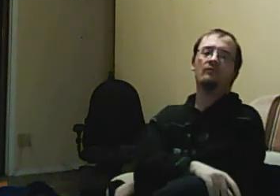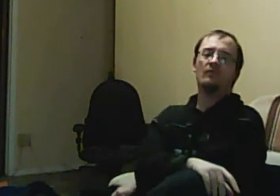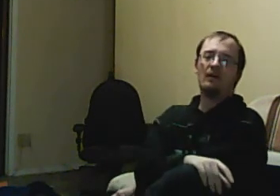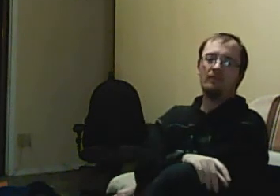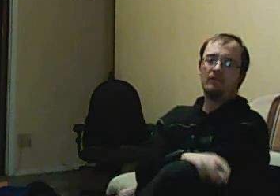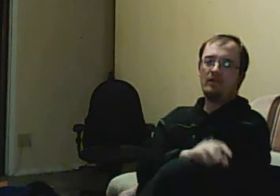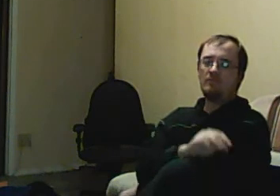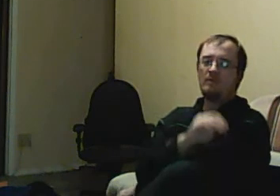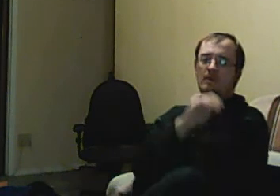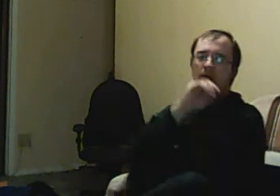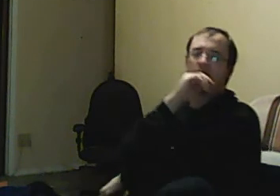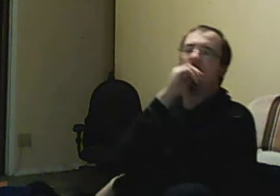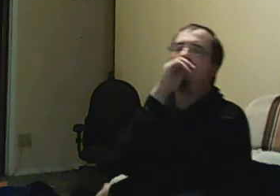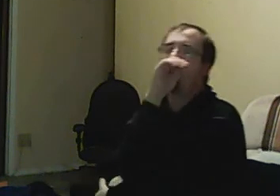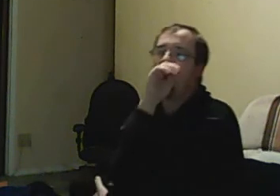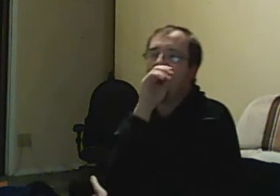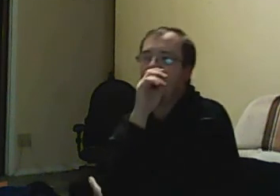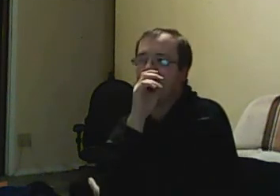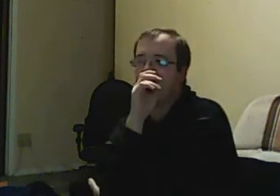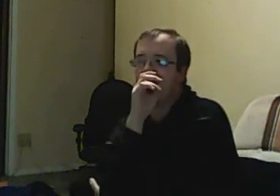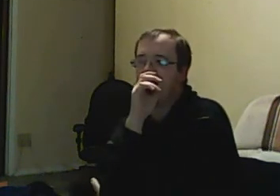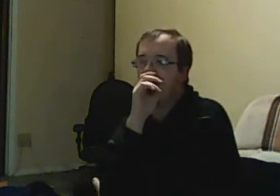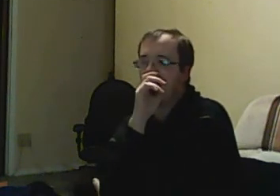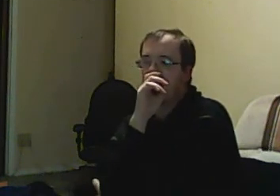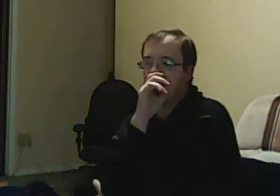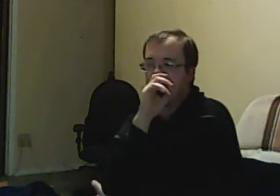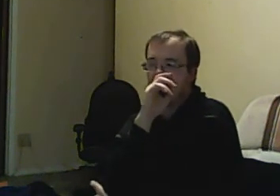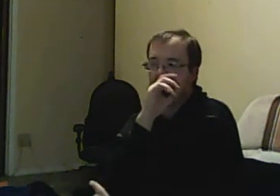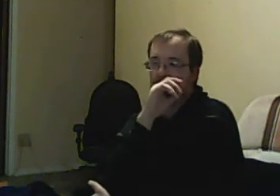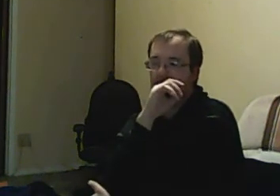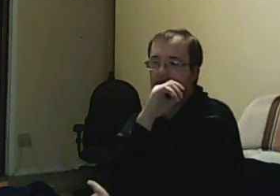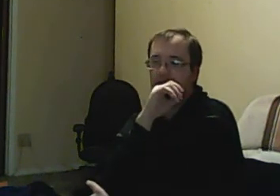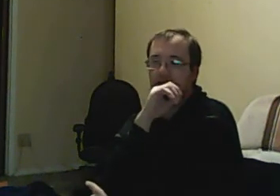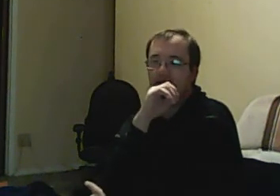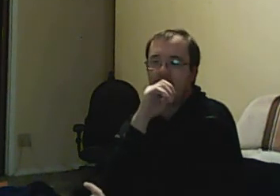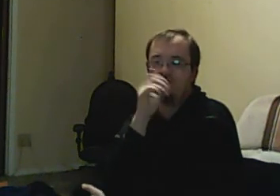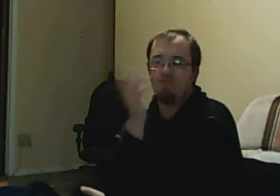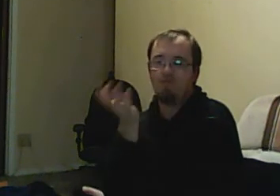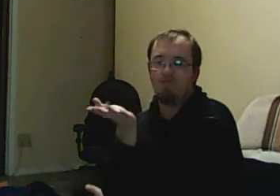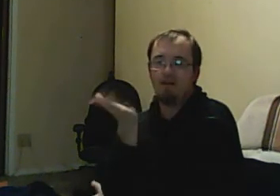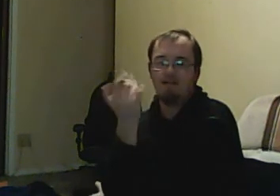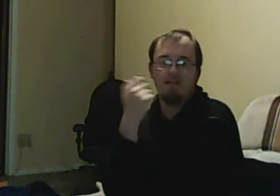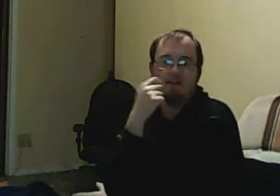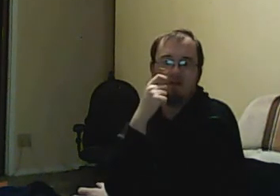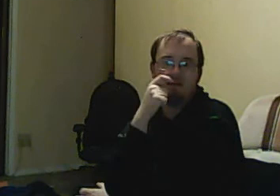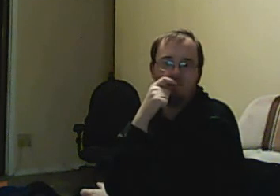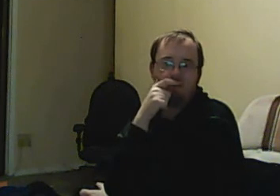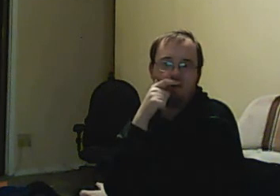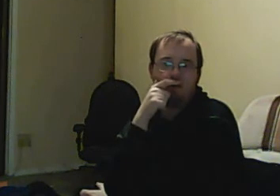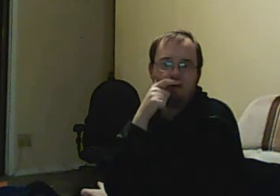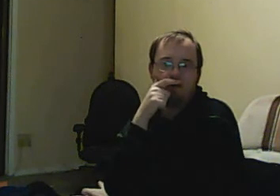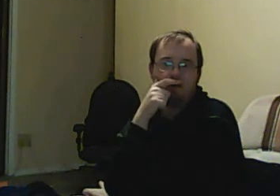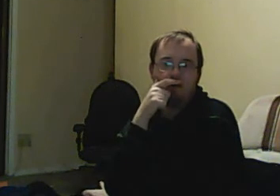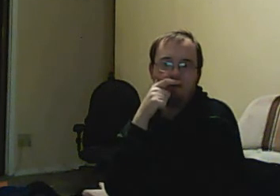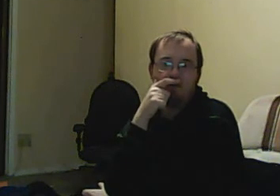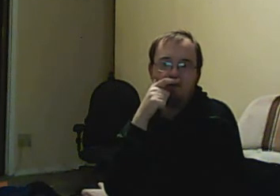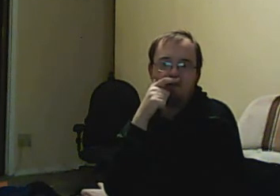Well, this must be American because I know for sure Degrassi Next Generation didn't really have shows on Fridays in Canada. Anyway, if anybody